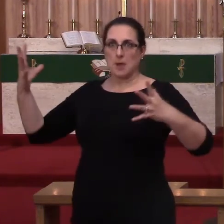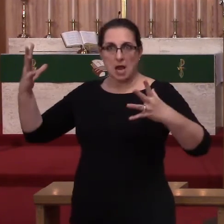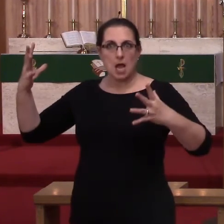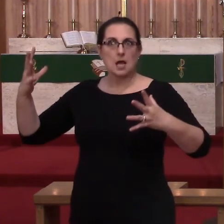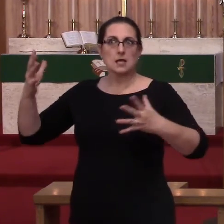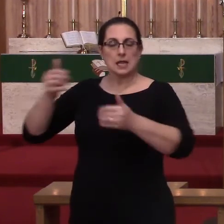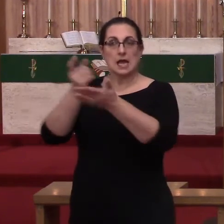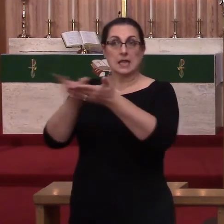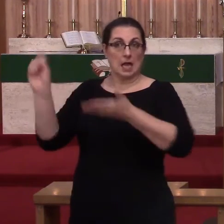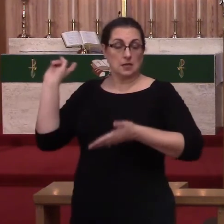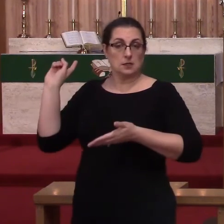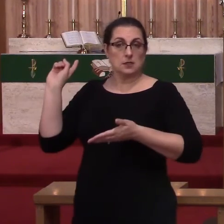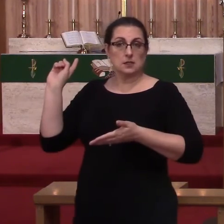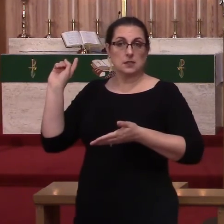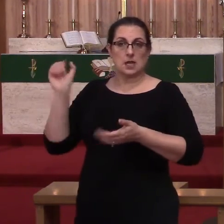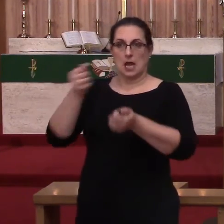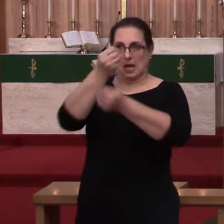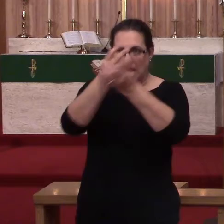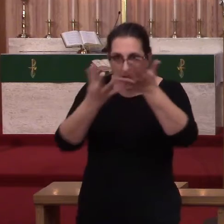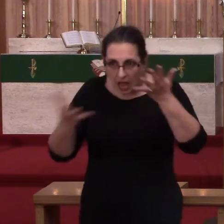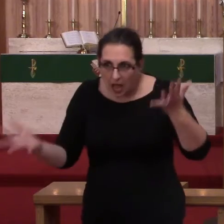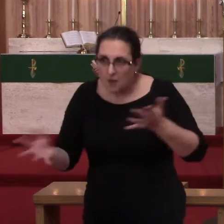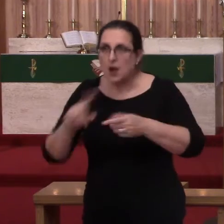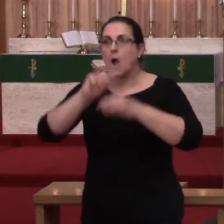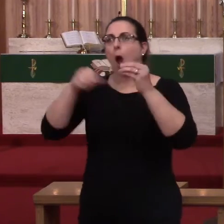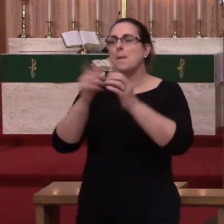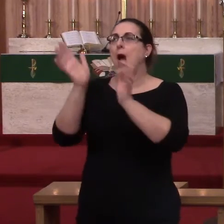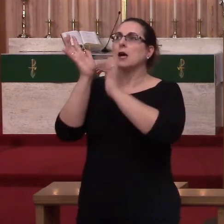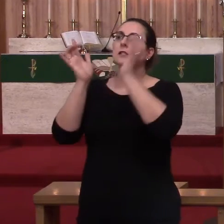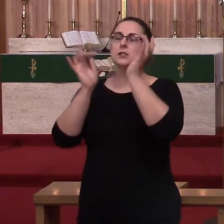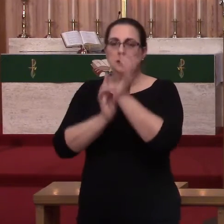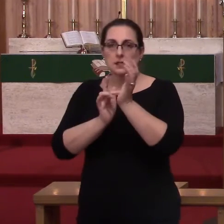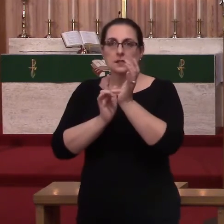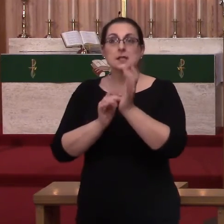week, and everything's always about Jesus. And, of course, it is.